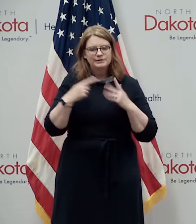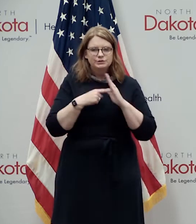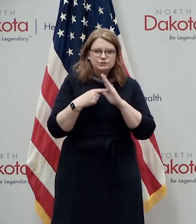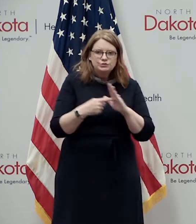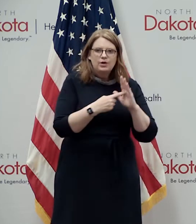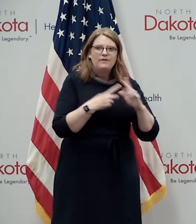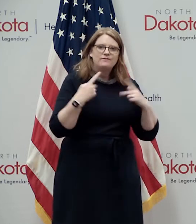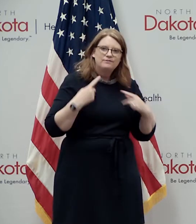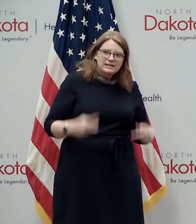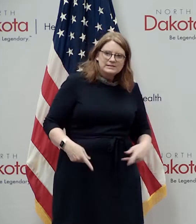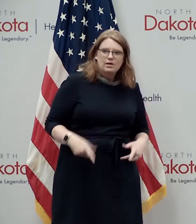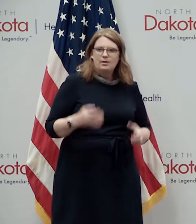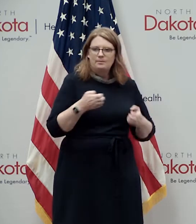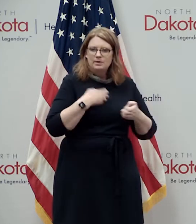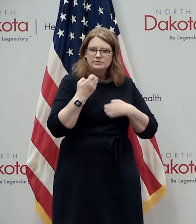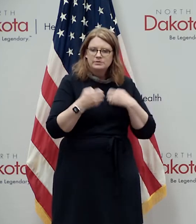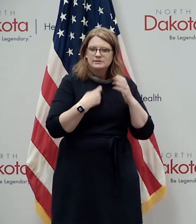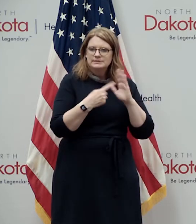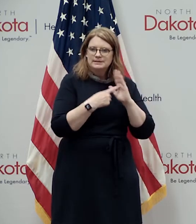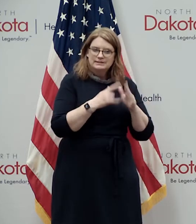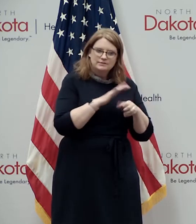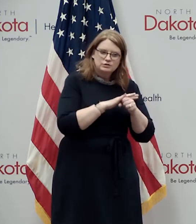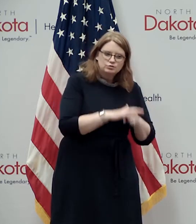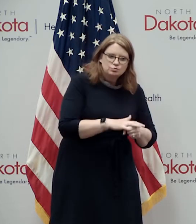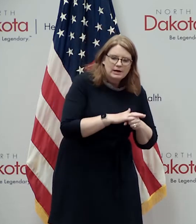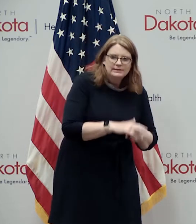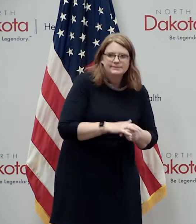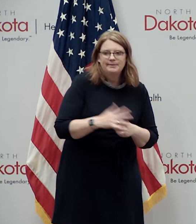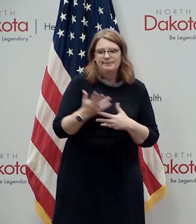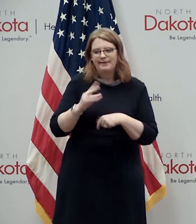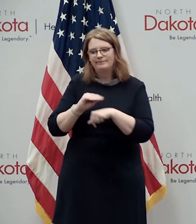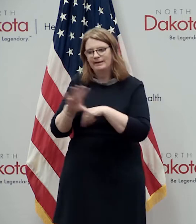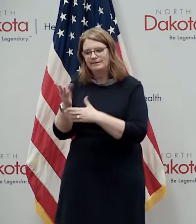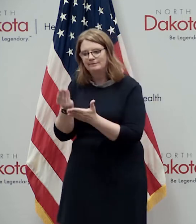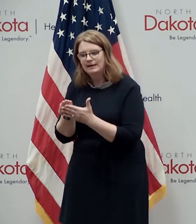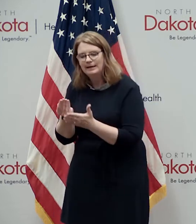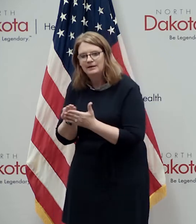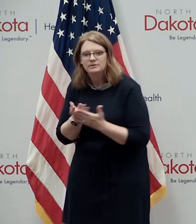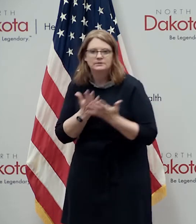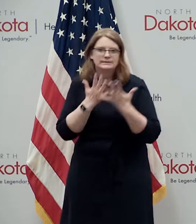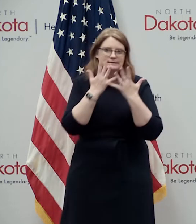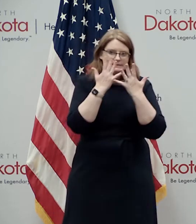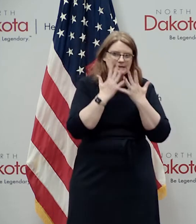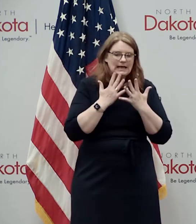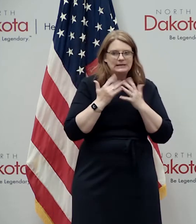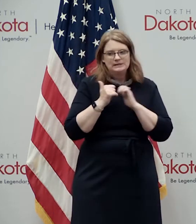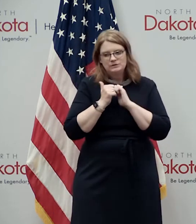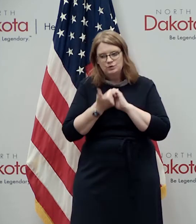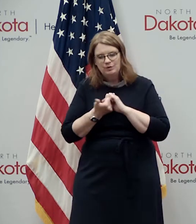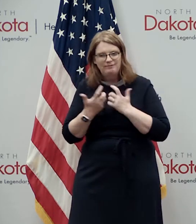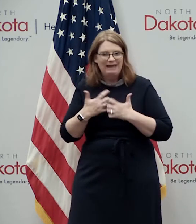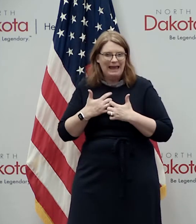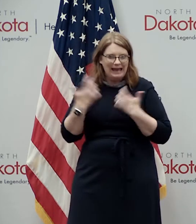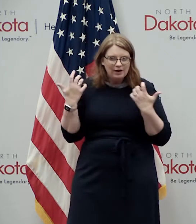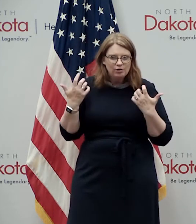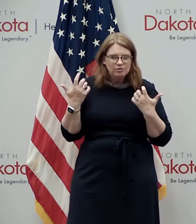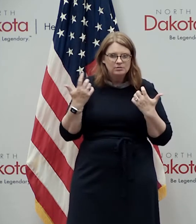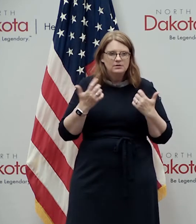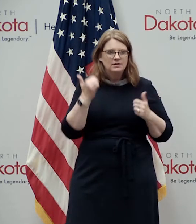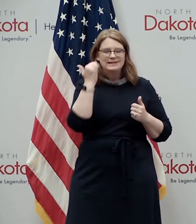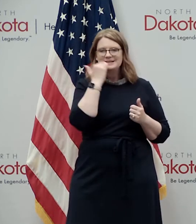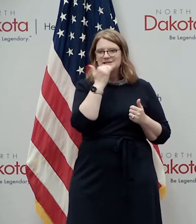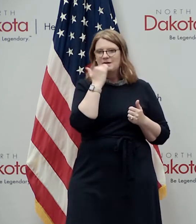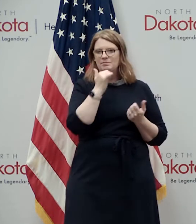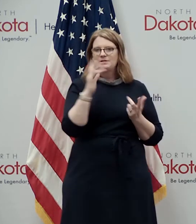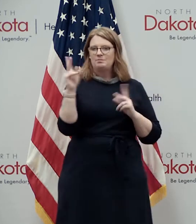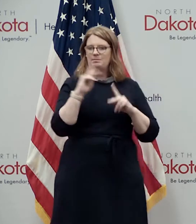emotional signs of stress after the fact they may be affected financially sadness grief and anger are just some of the common emotions that survivors